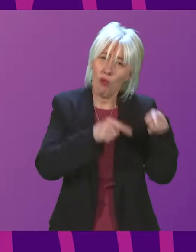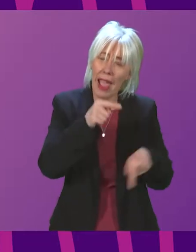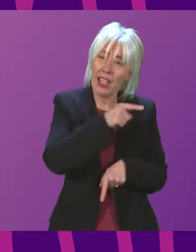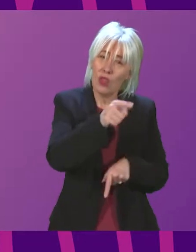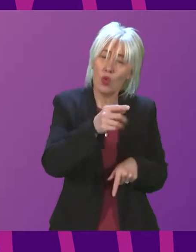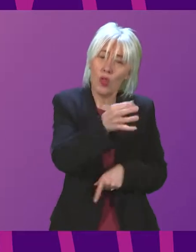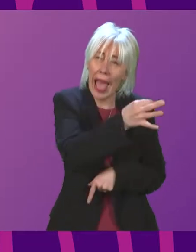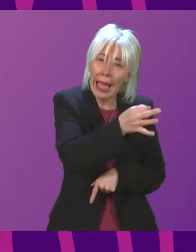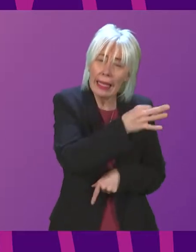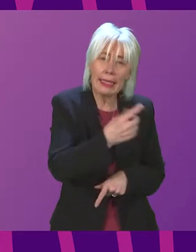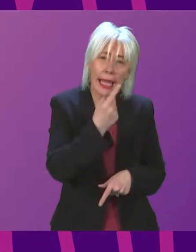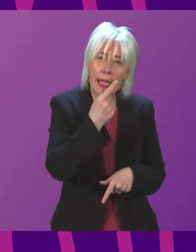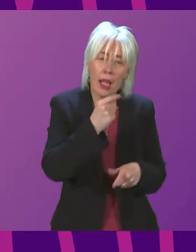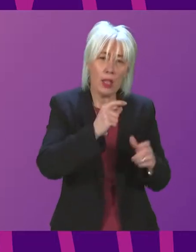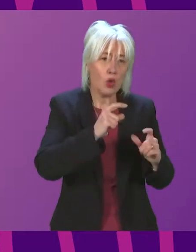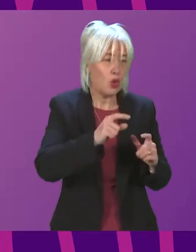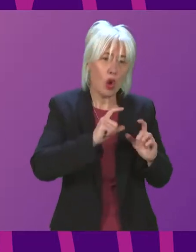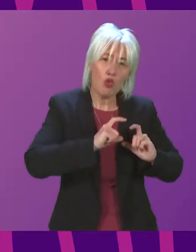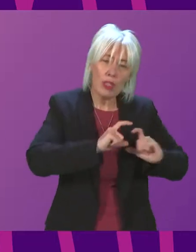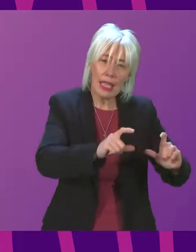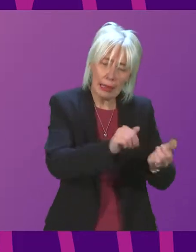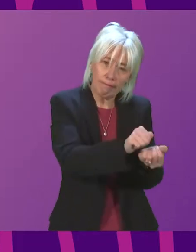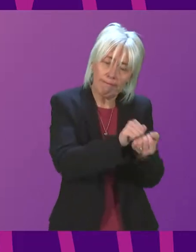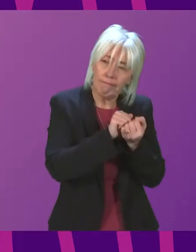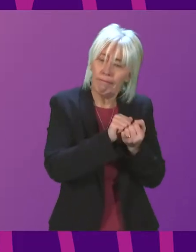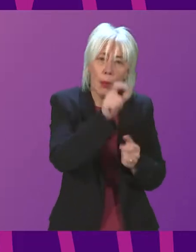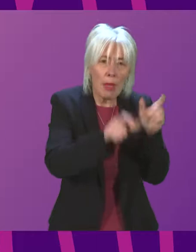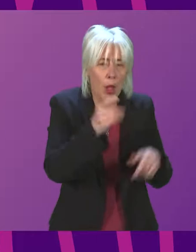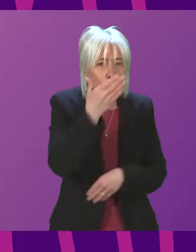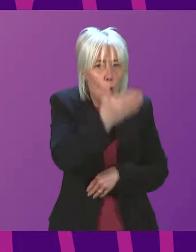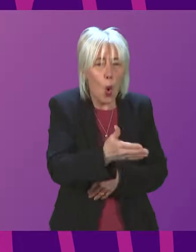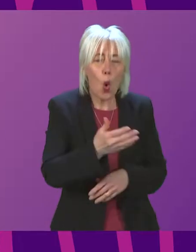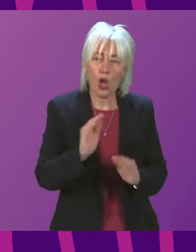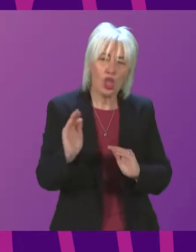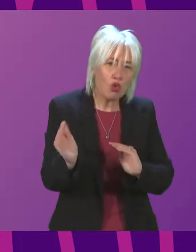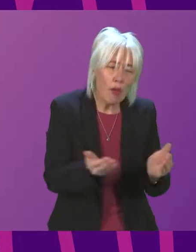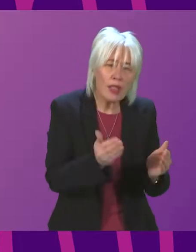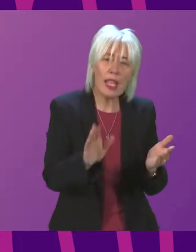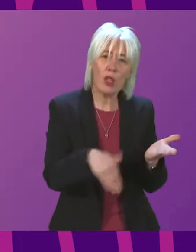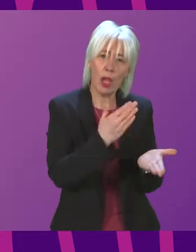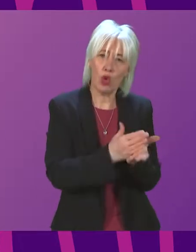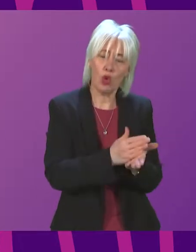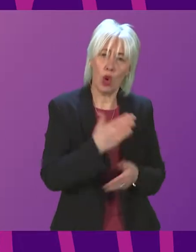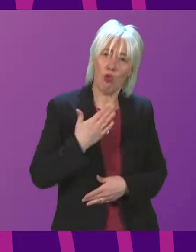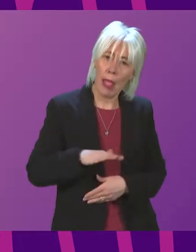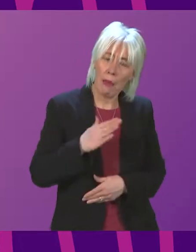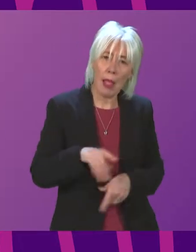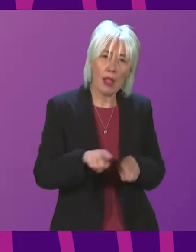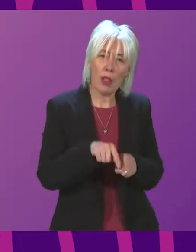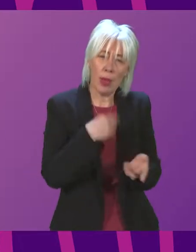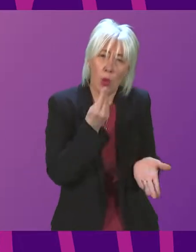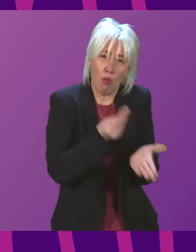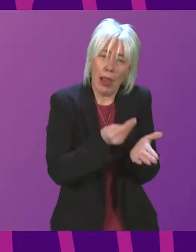ability to retain and attract people, ensure services are sufficiently reliable and at prices that permit viable